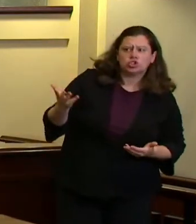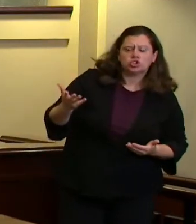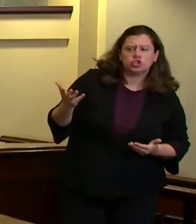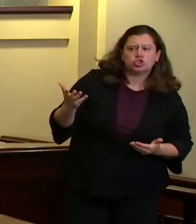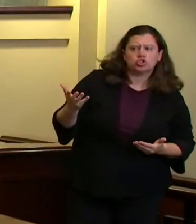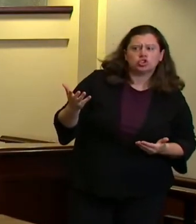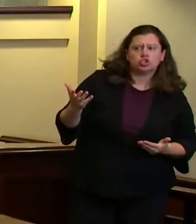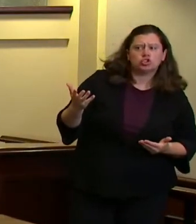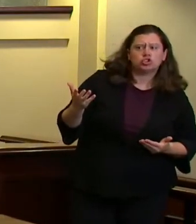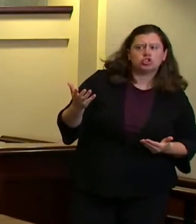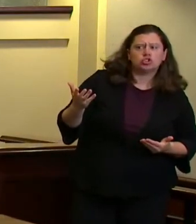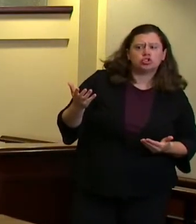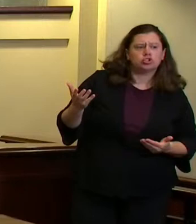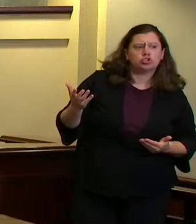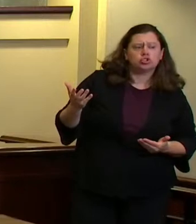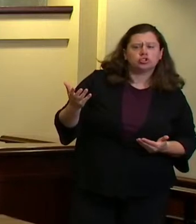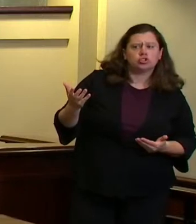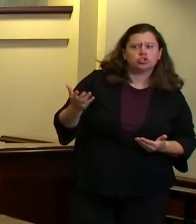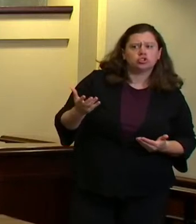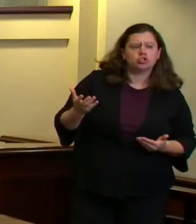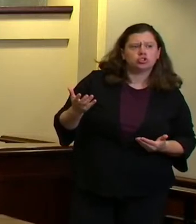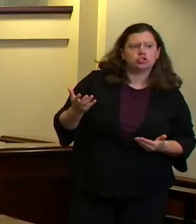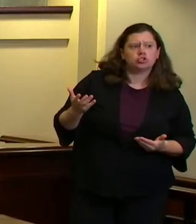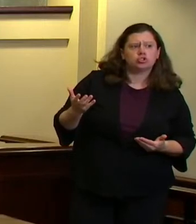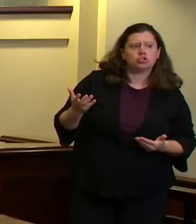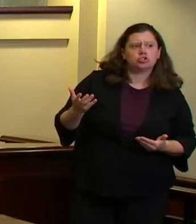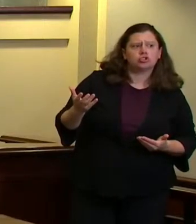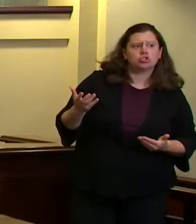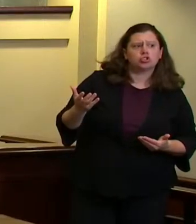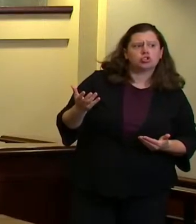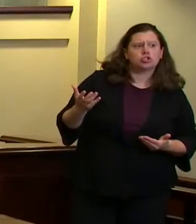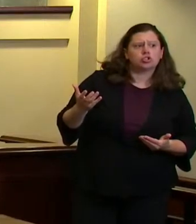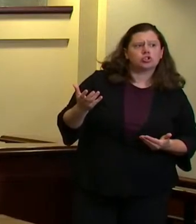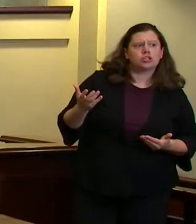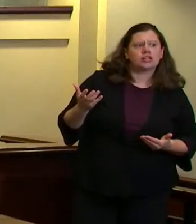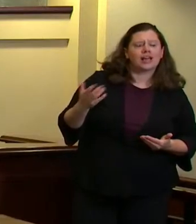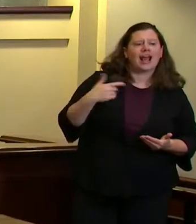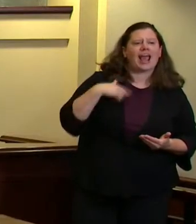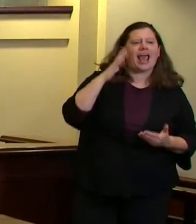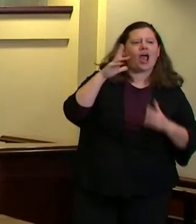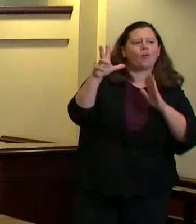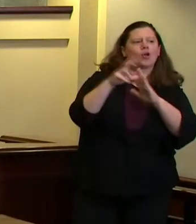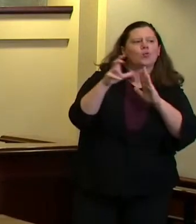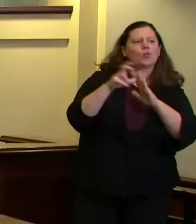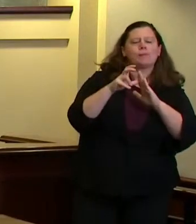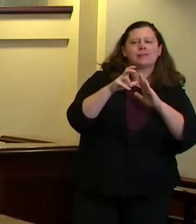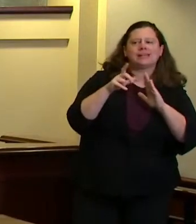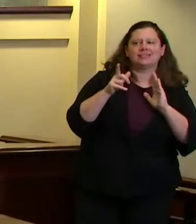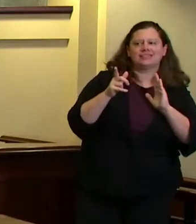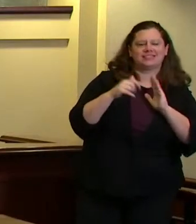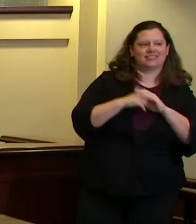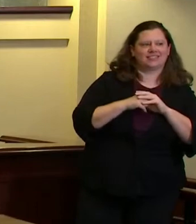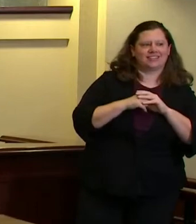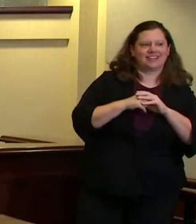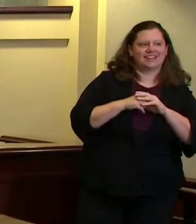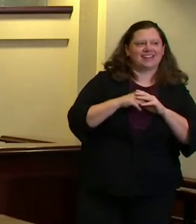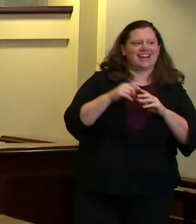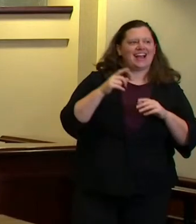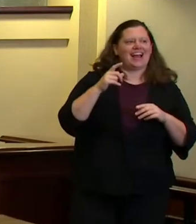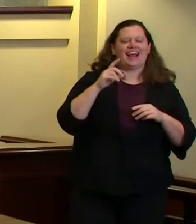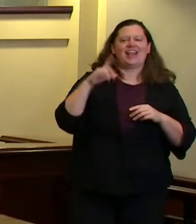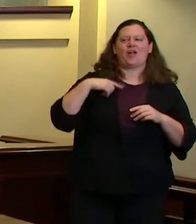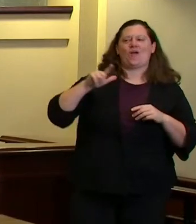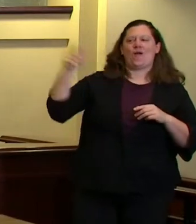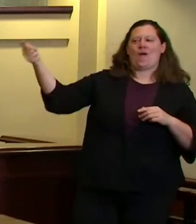I guess I could have done anyone else yeah yeah well here I said I was going to repeat the question and then I stepped away and left the mayor out here so go ahead okay